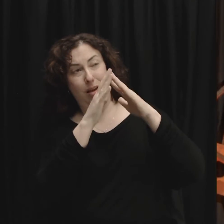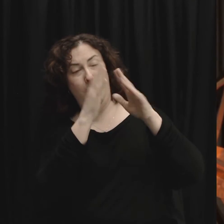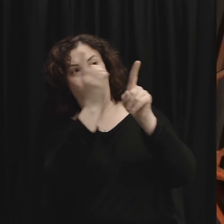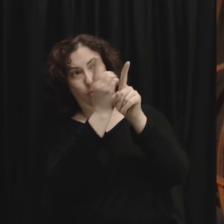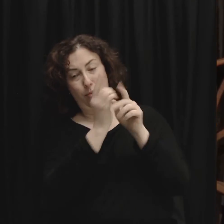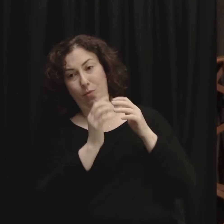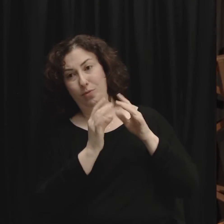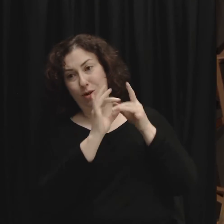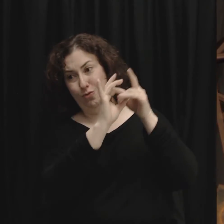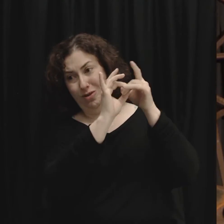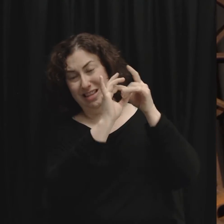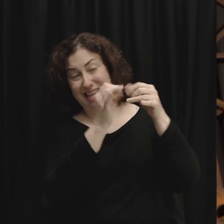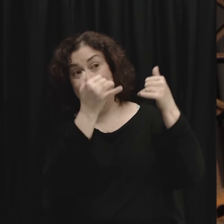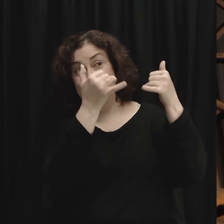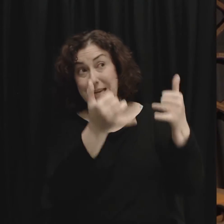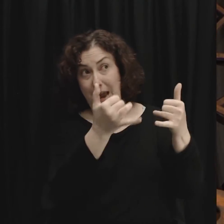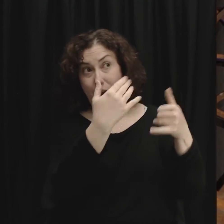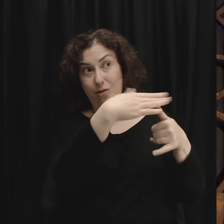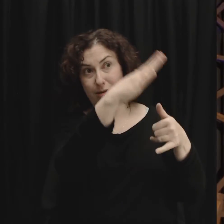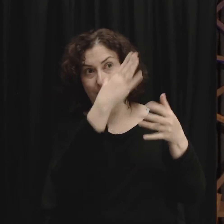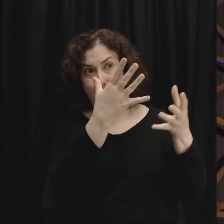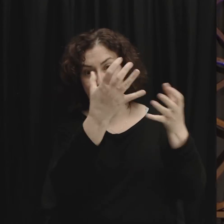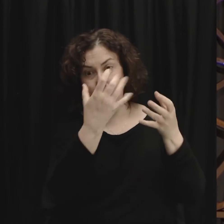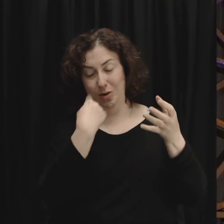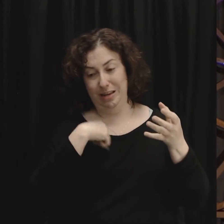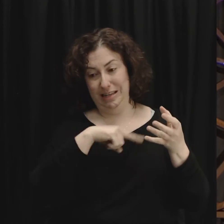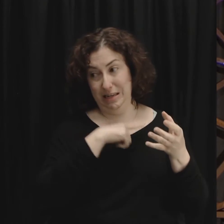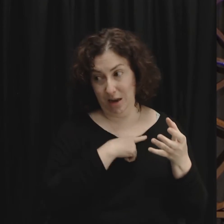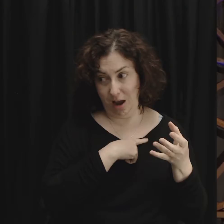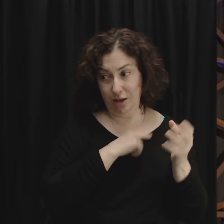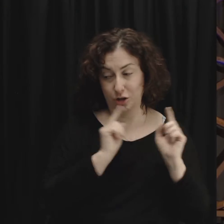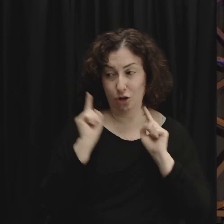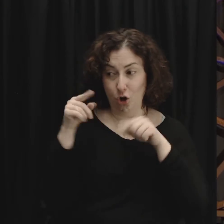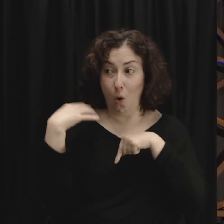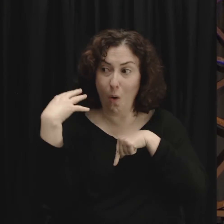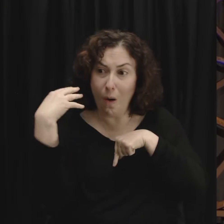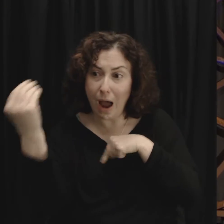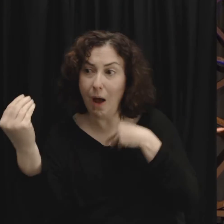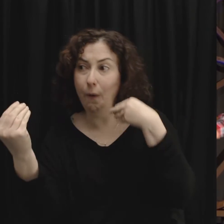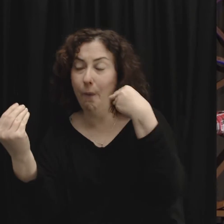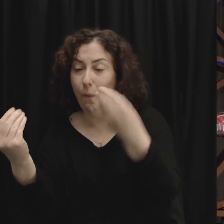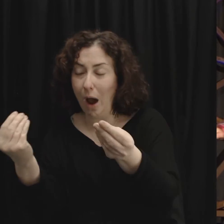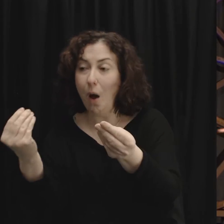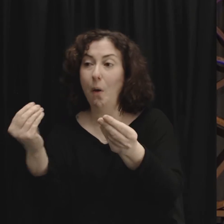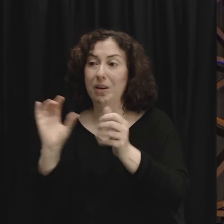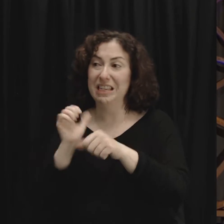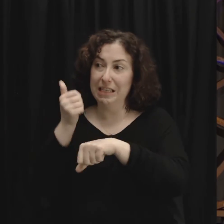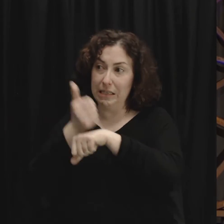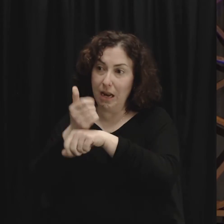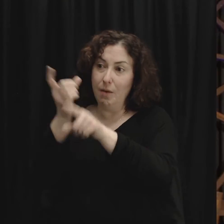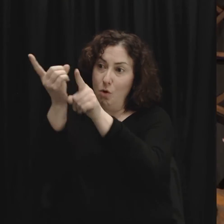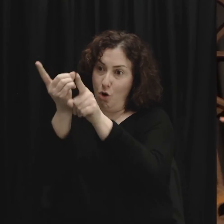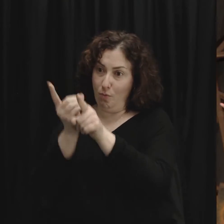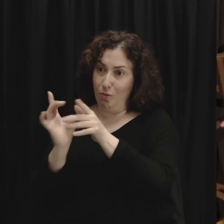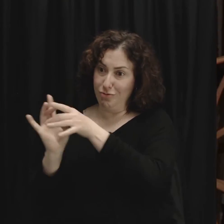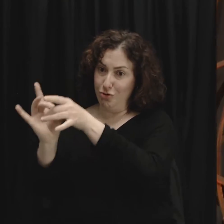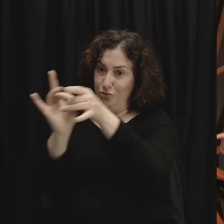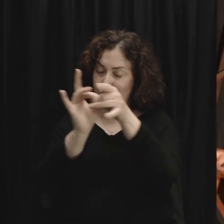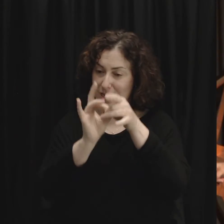back and right relationship with him he is saying if my relationship with you is right I want your relationship with others to be right because you represent